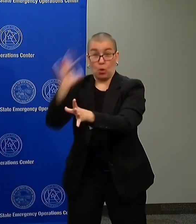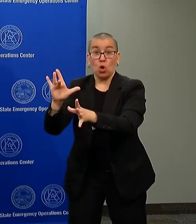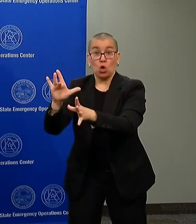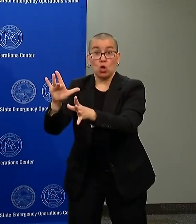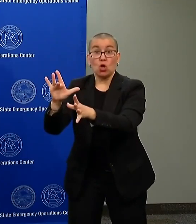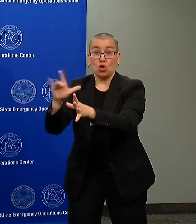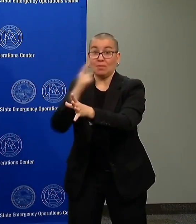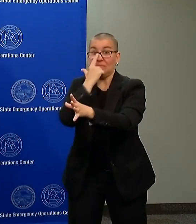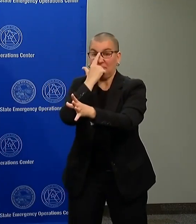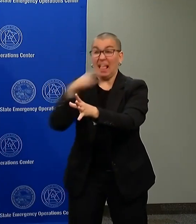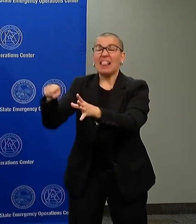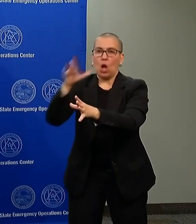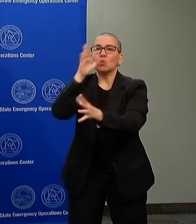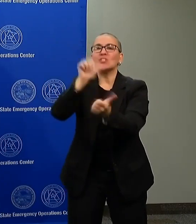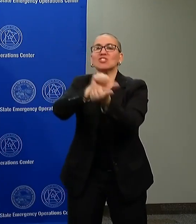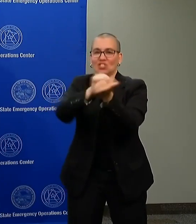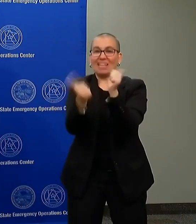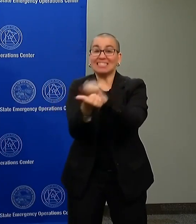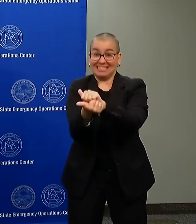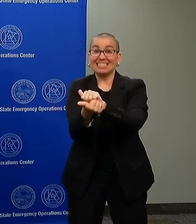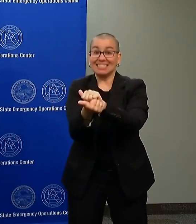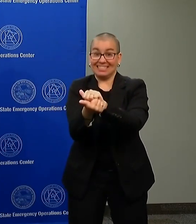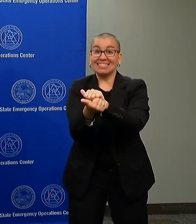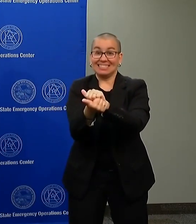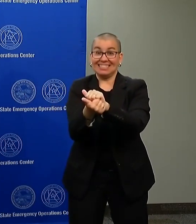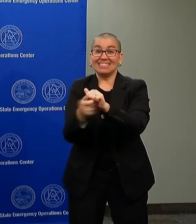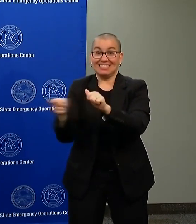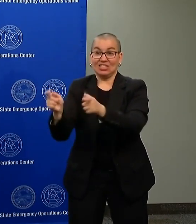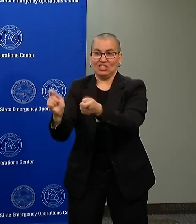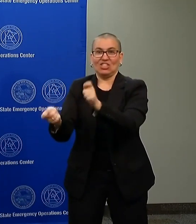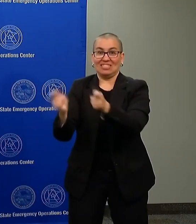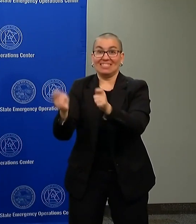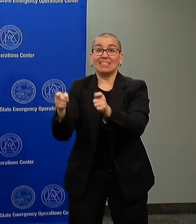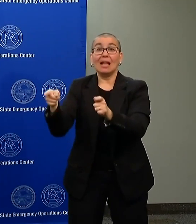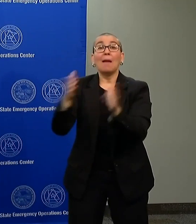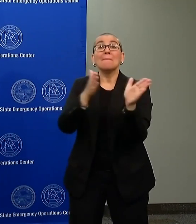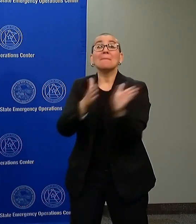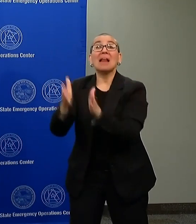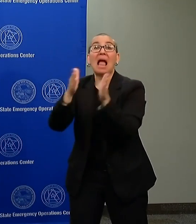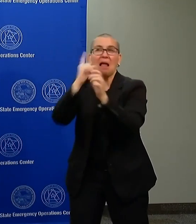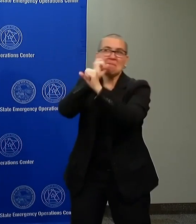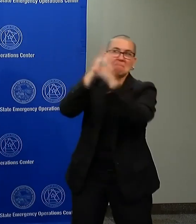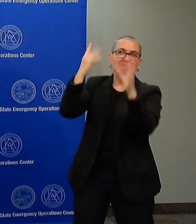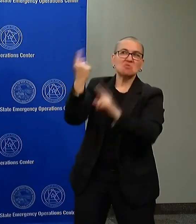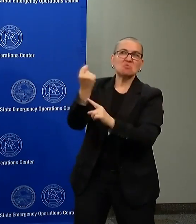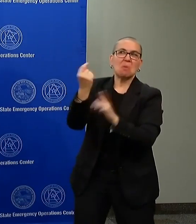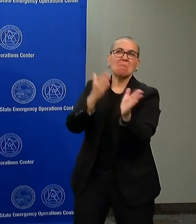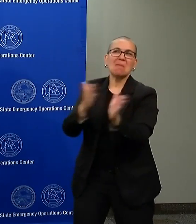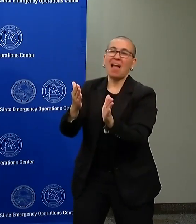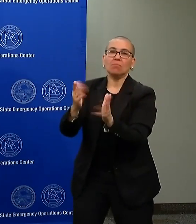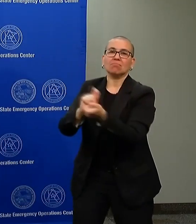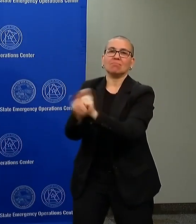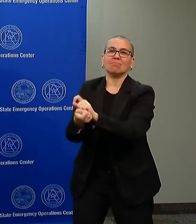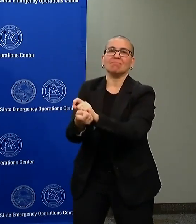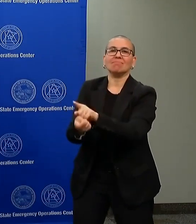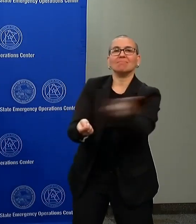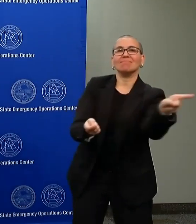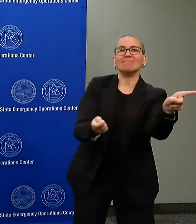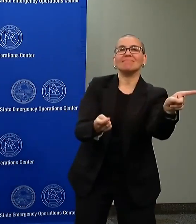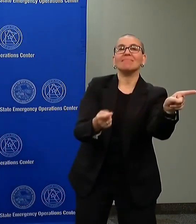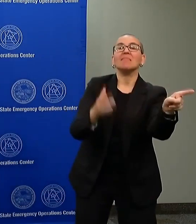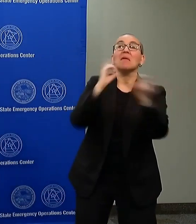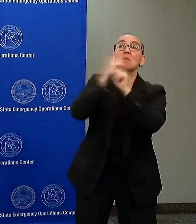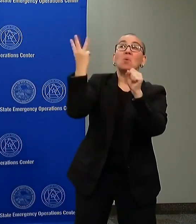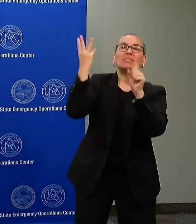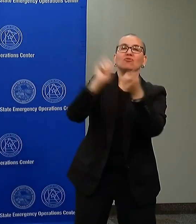adapt. We changed in two nights. They changed with us. So I'll let John talk about the number of arrests and maybe some of the basic techniques you're seeing.